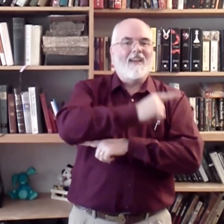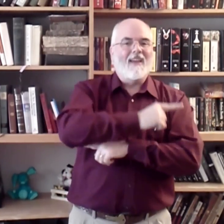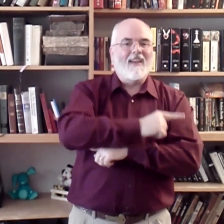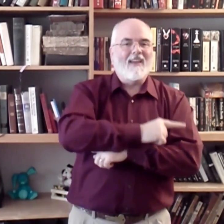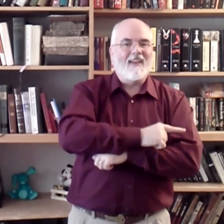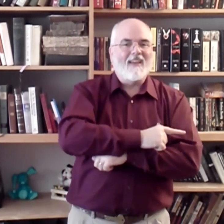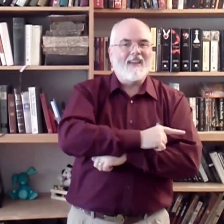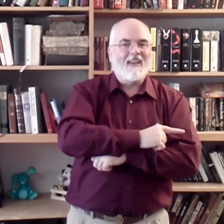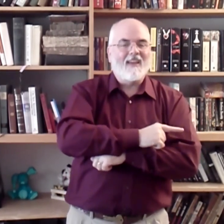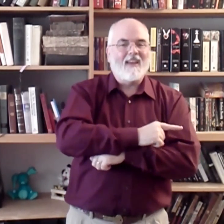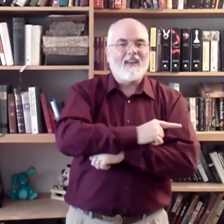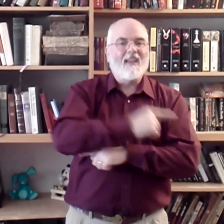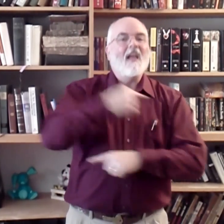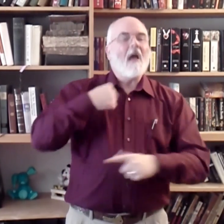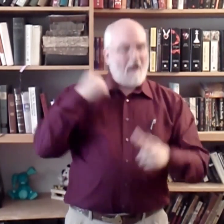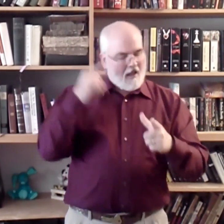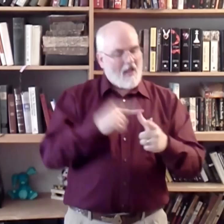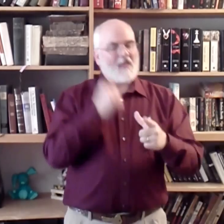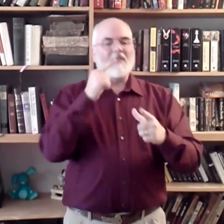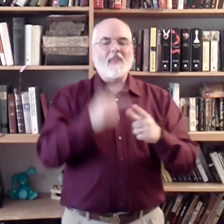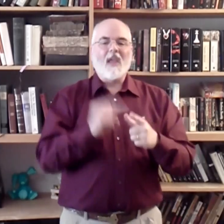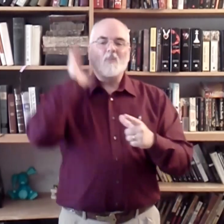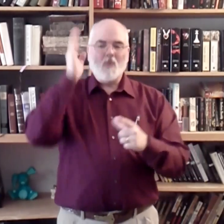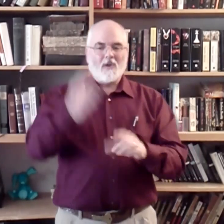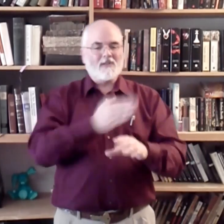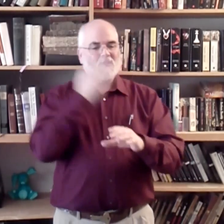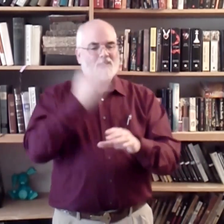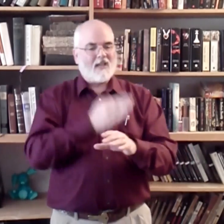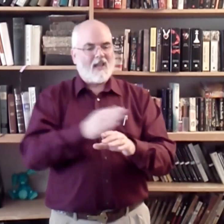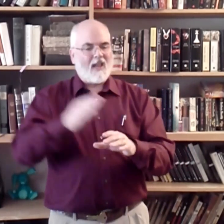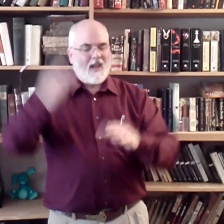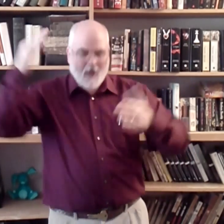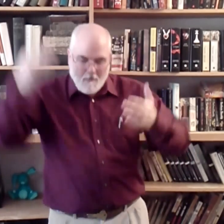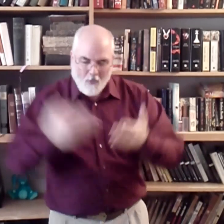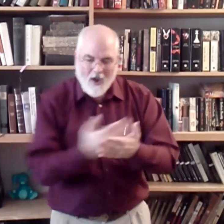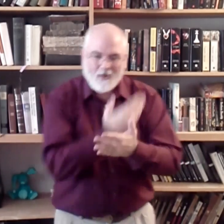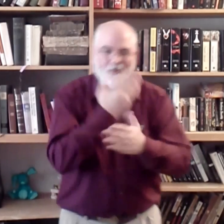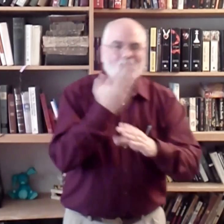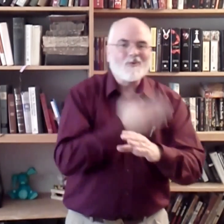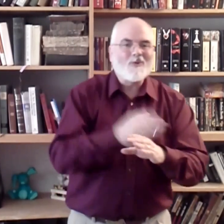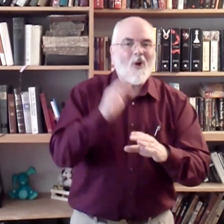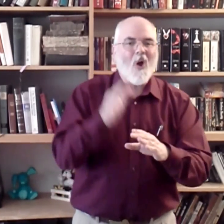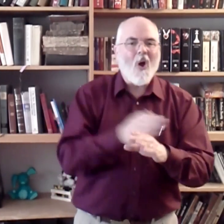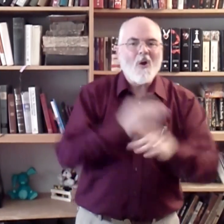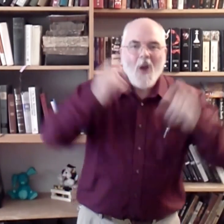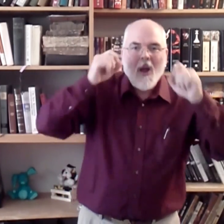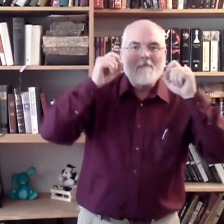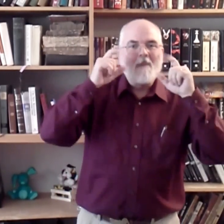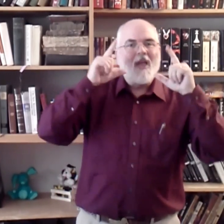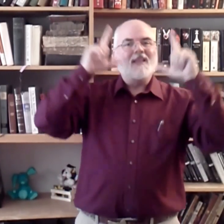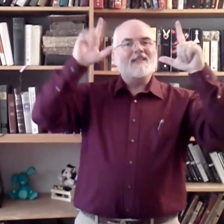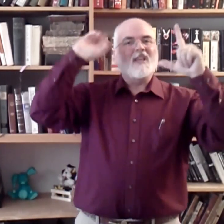I then will sing a brand new song, Amazing